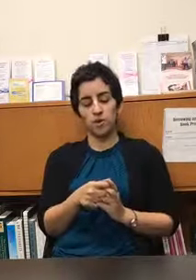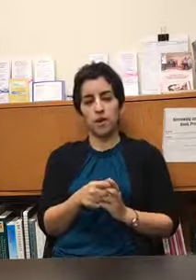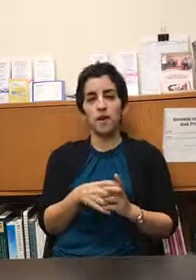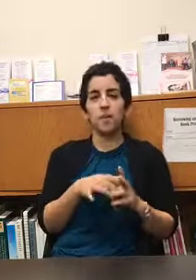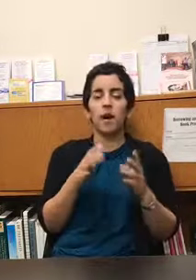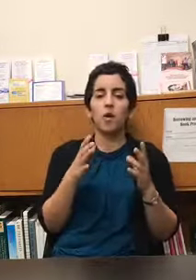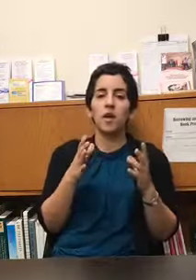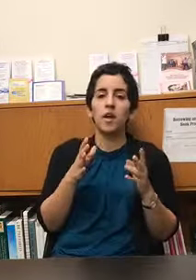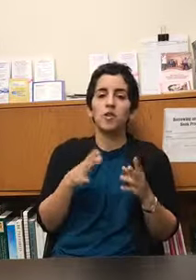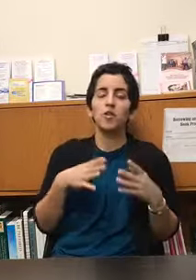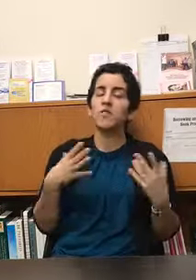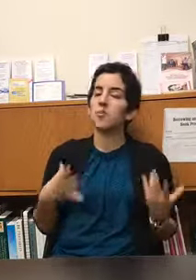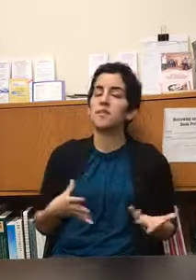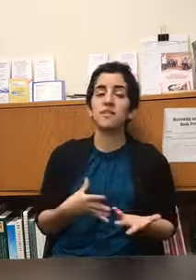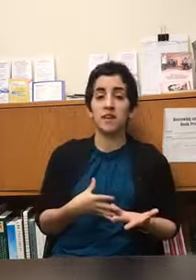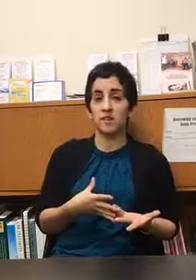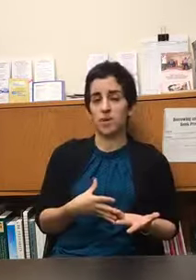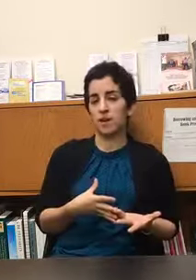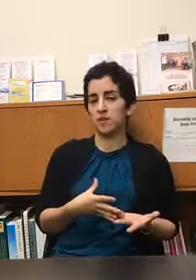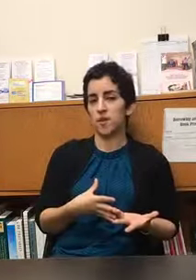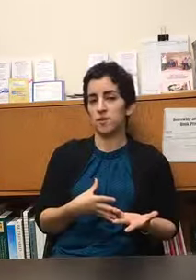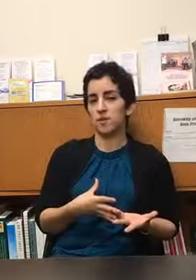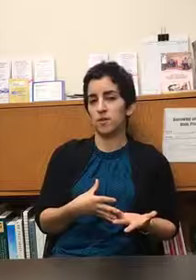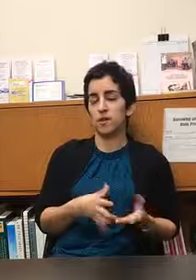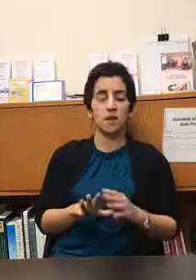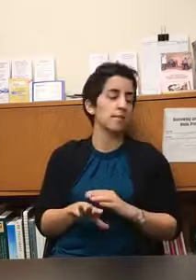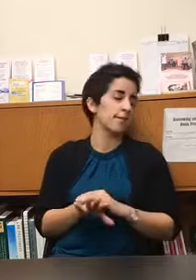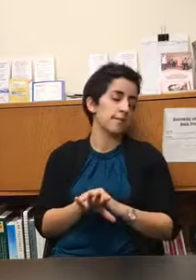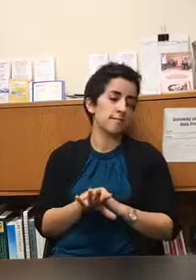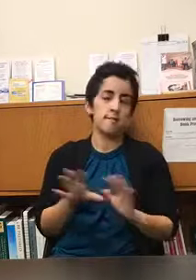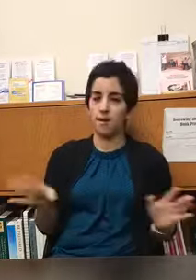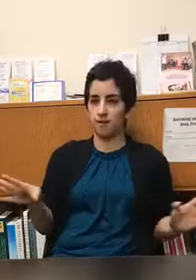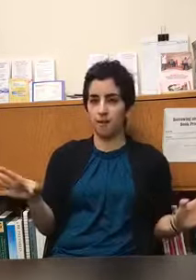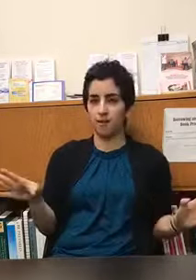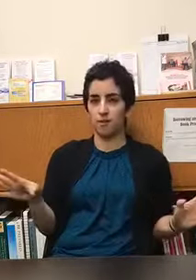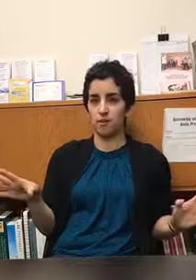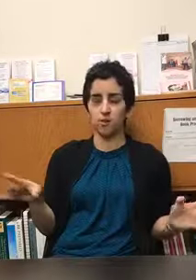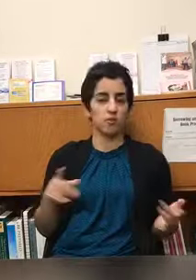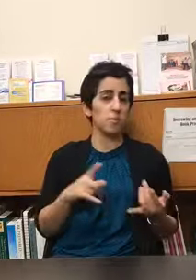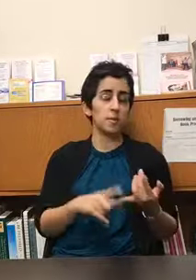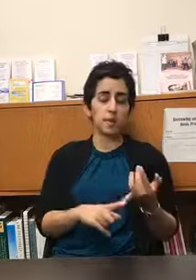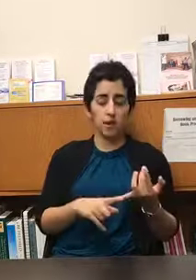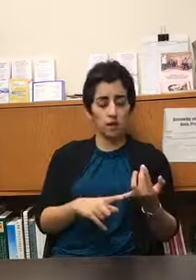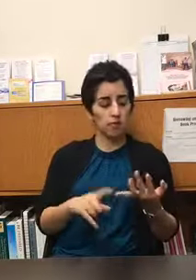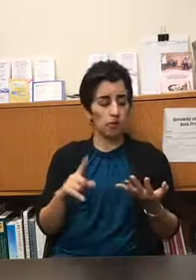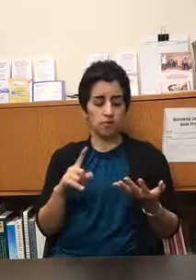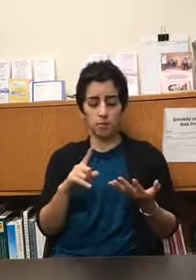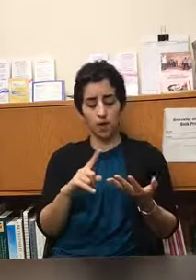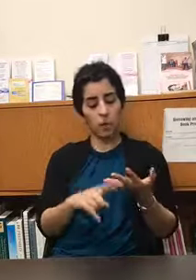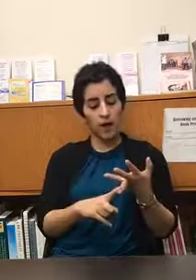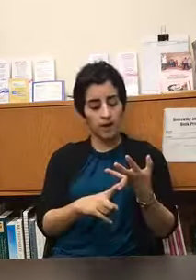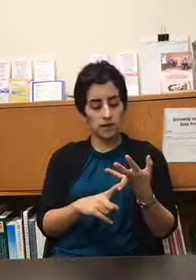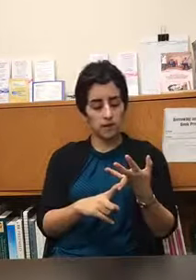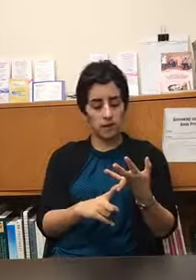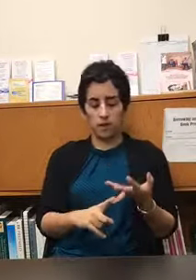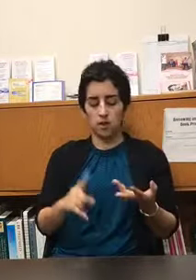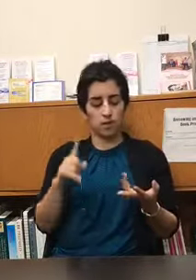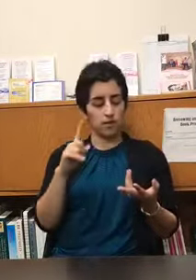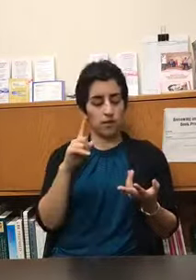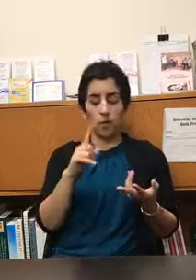saying about do you have to be sitting to practice mindfulness the answer is not at all you don't have to be sitting you don't have to be quiet you don't have to have your